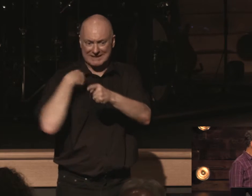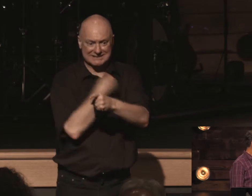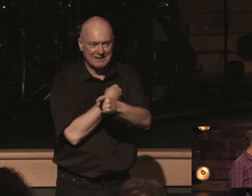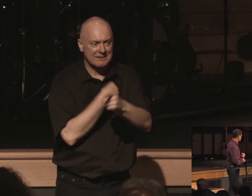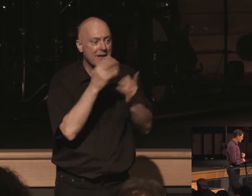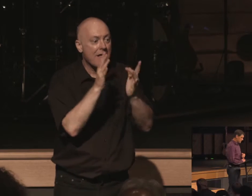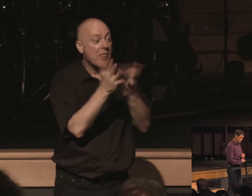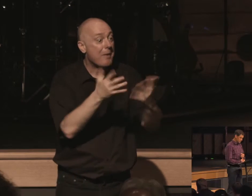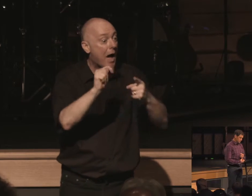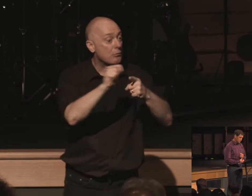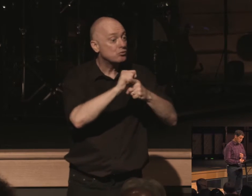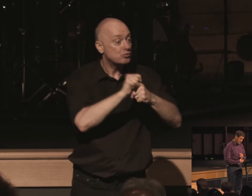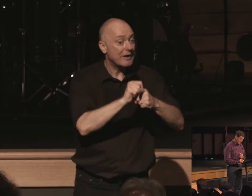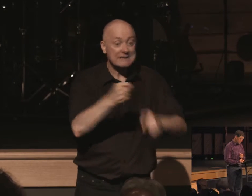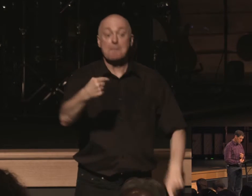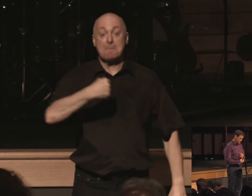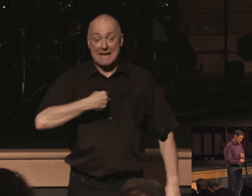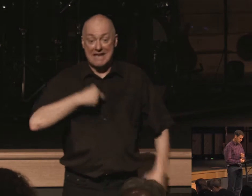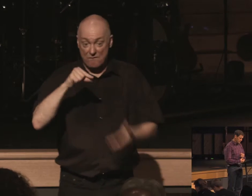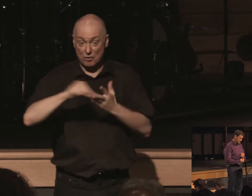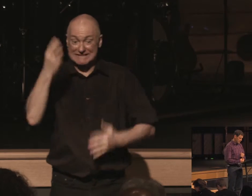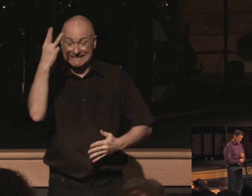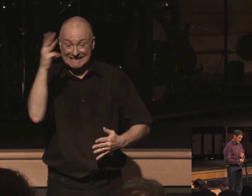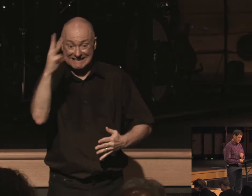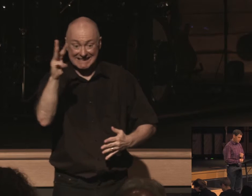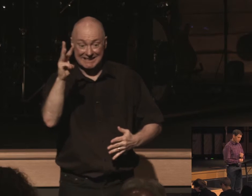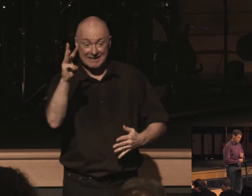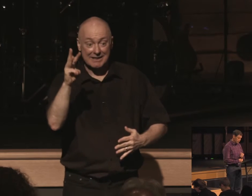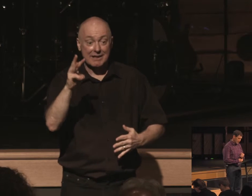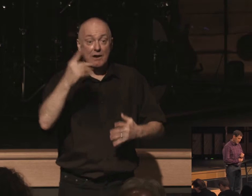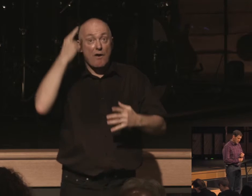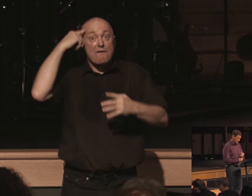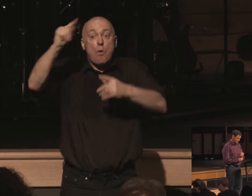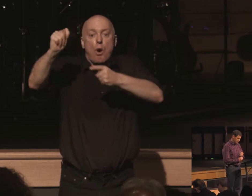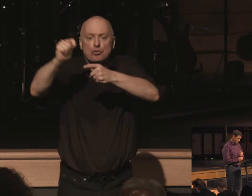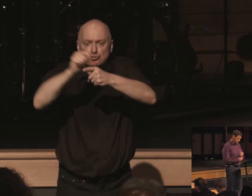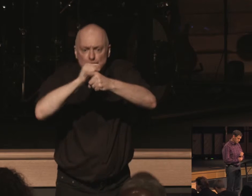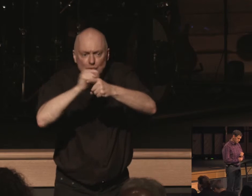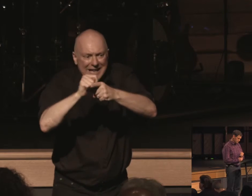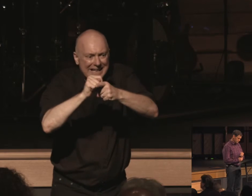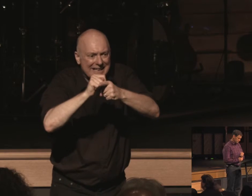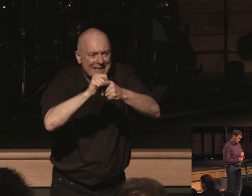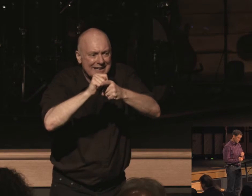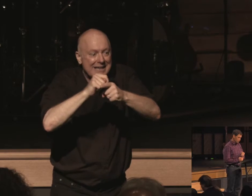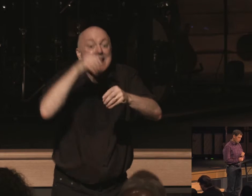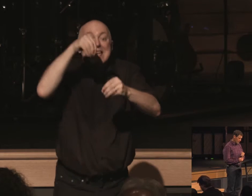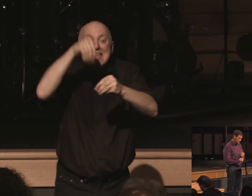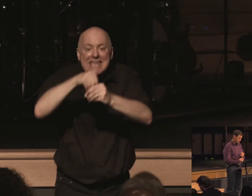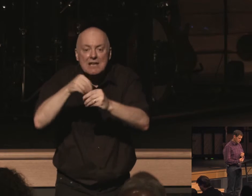trains me verse 16 and for training in righteousness